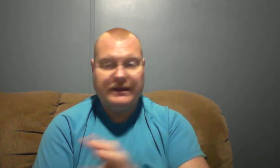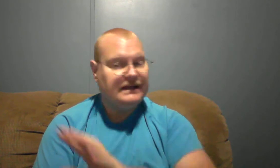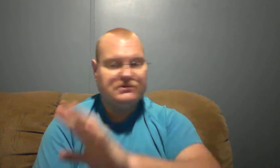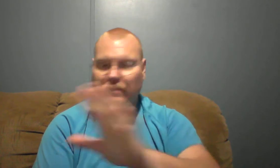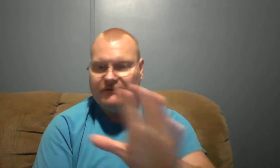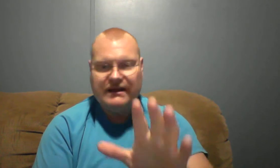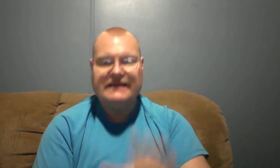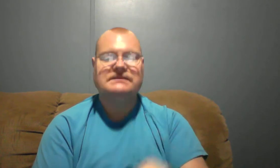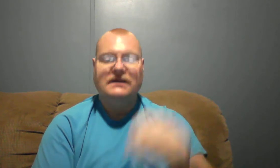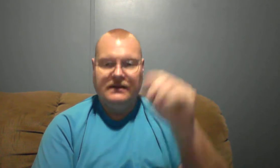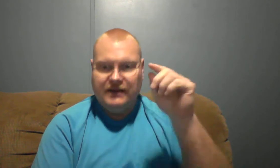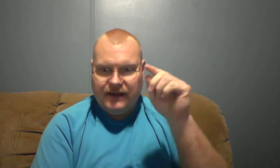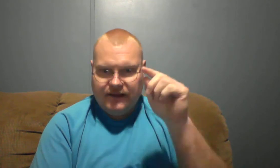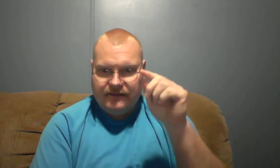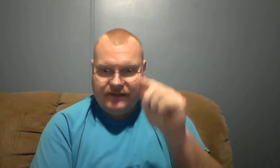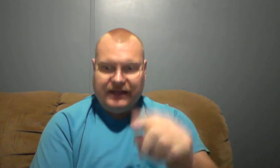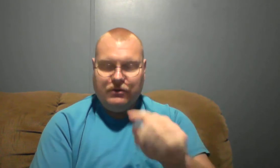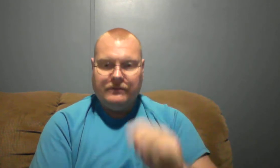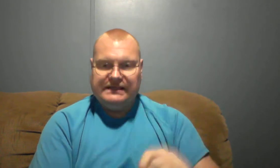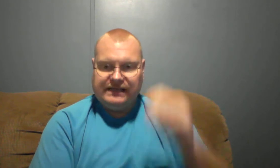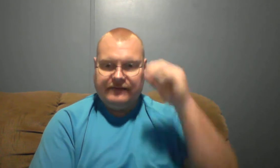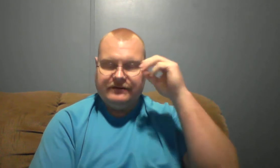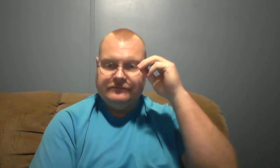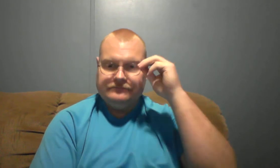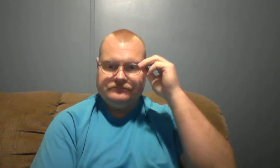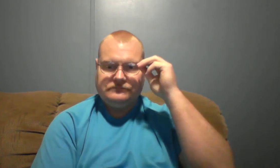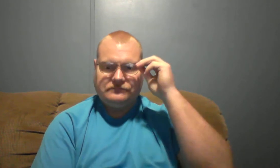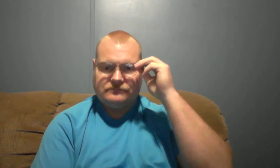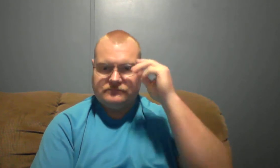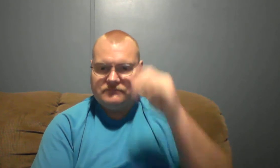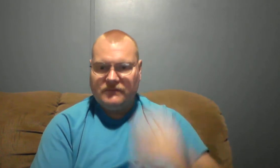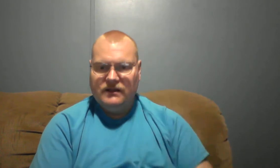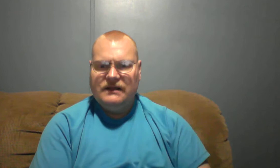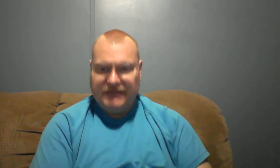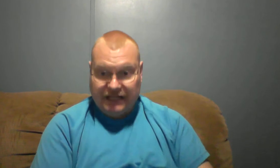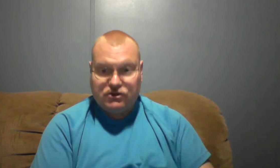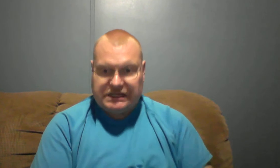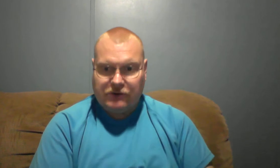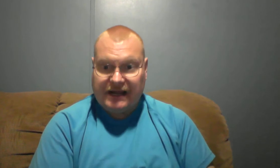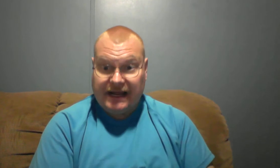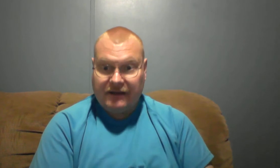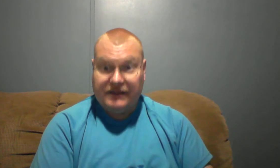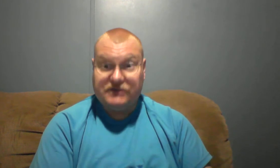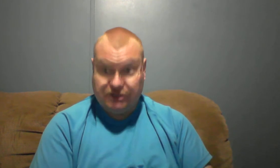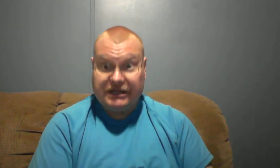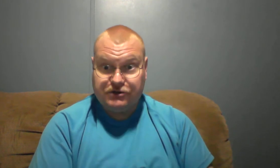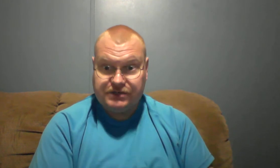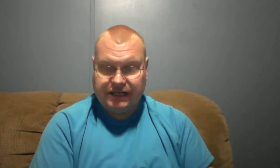repentance, wherever it is, then you can be saved. But can you say right now that, that you're saved?